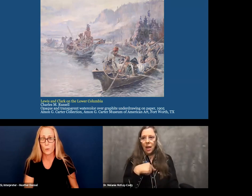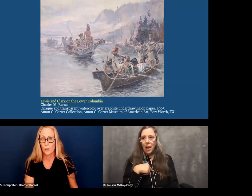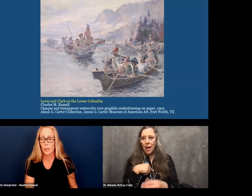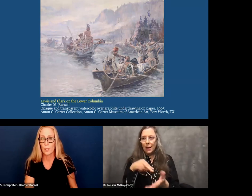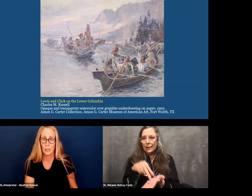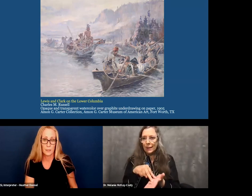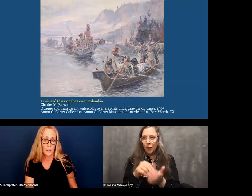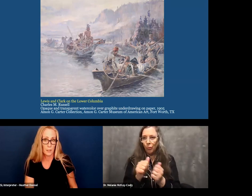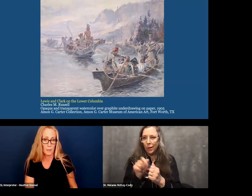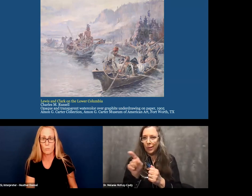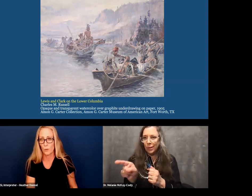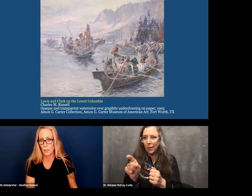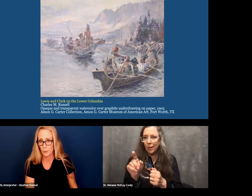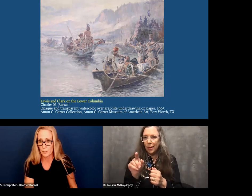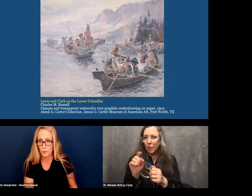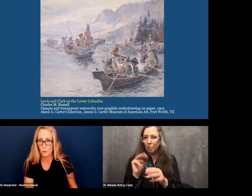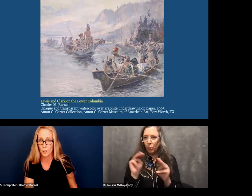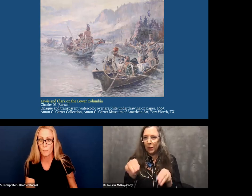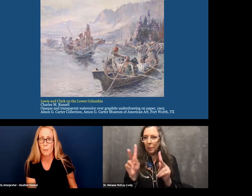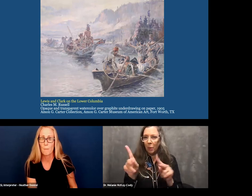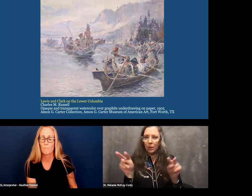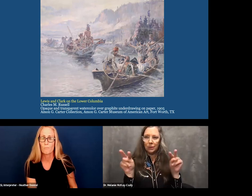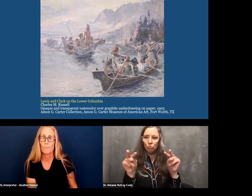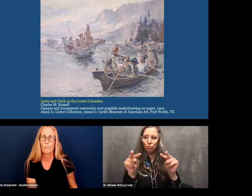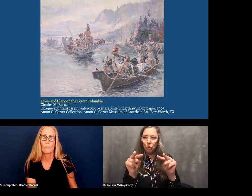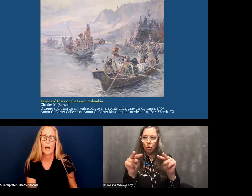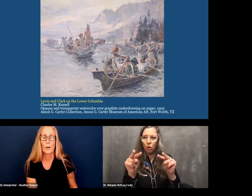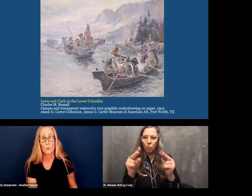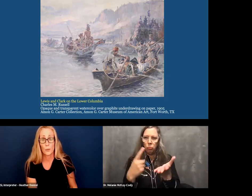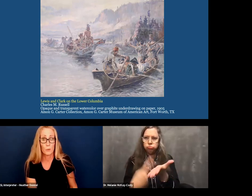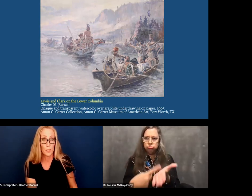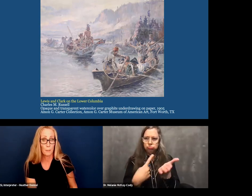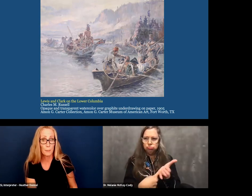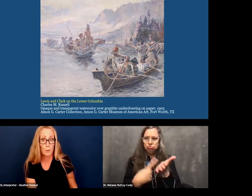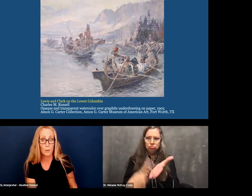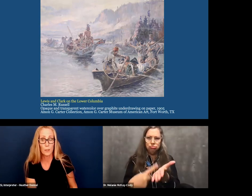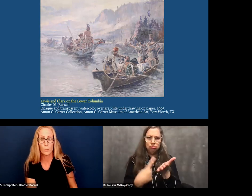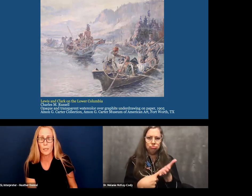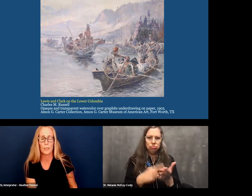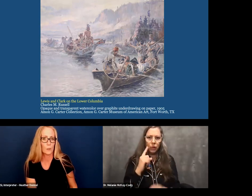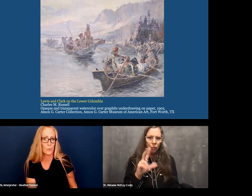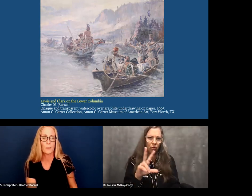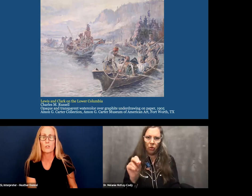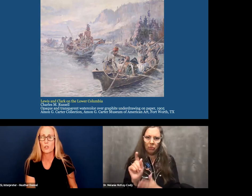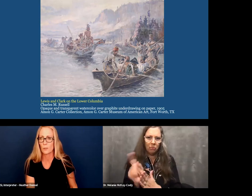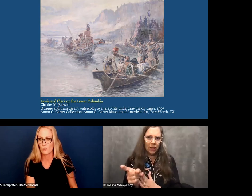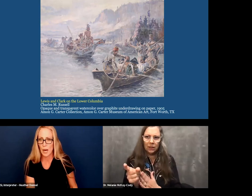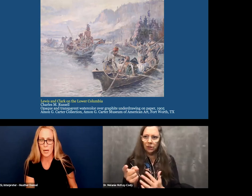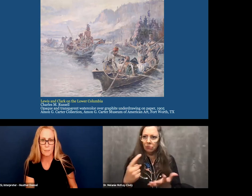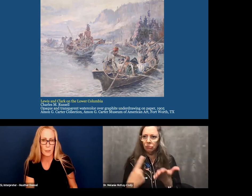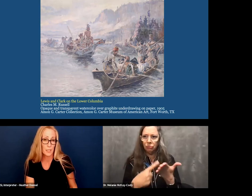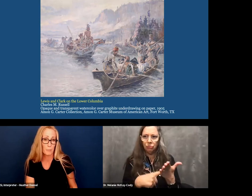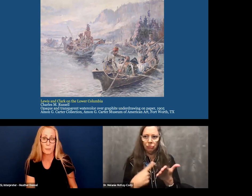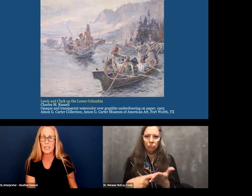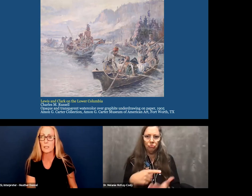This artwork is more than impressive. I was with the museum people and we spent so much